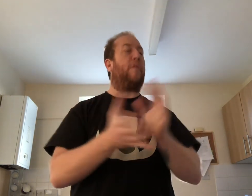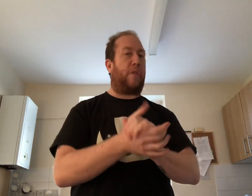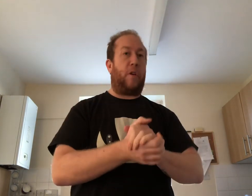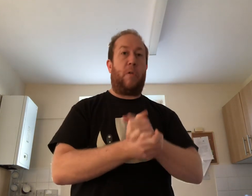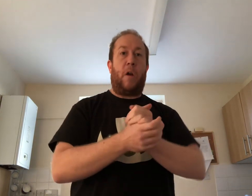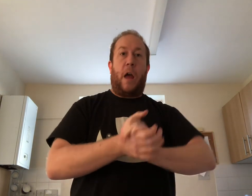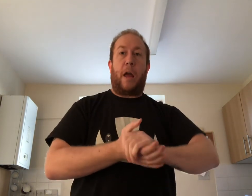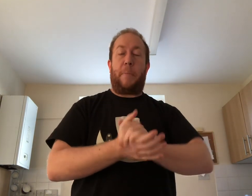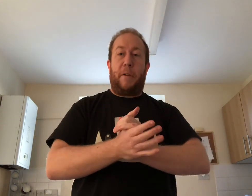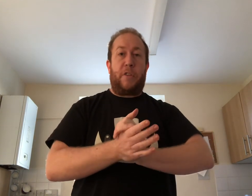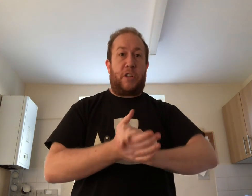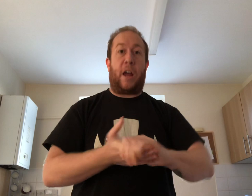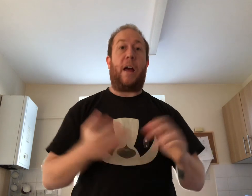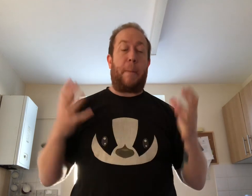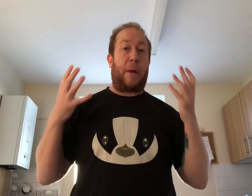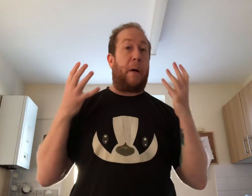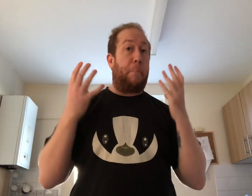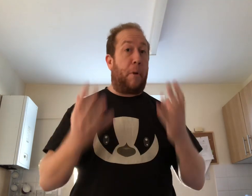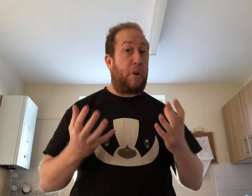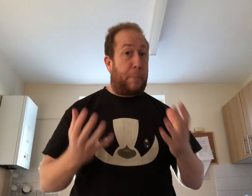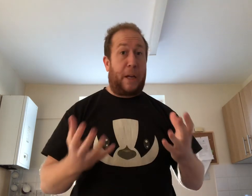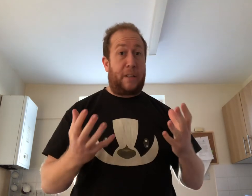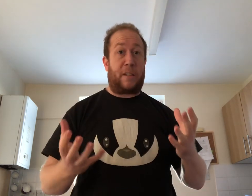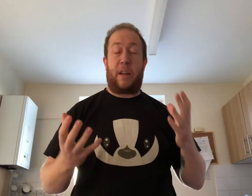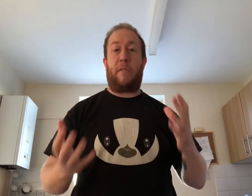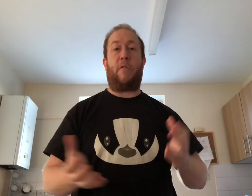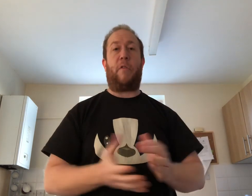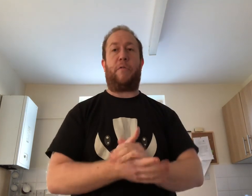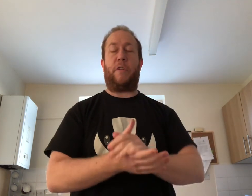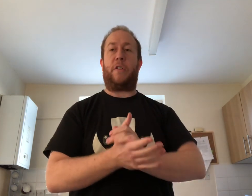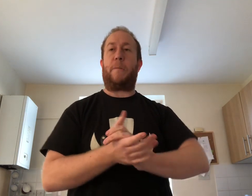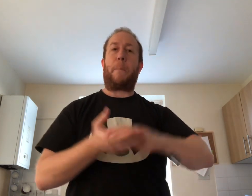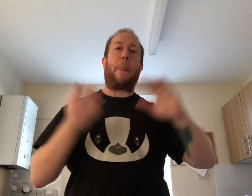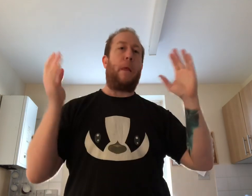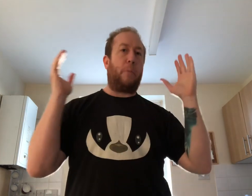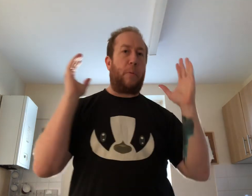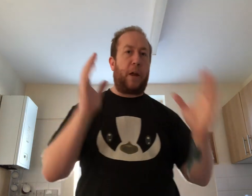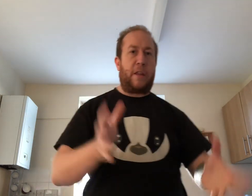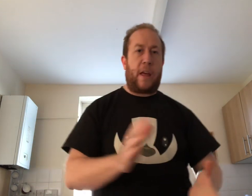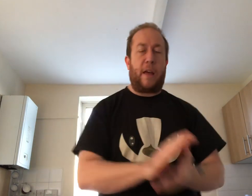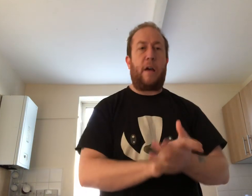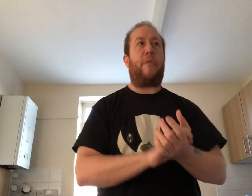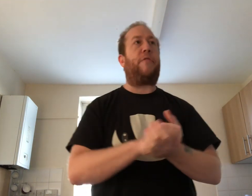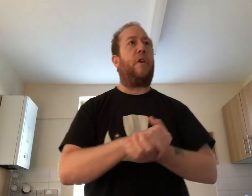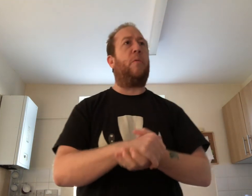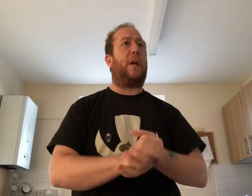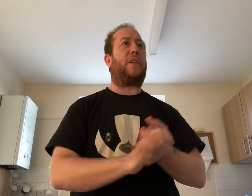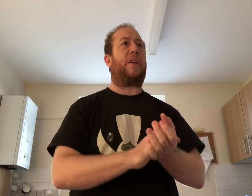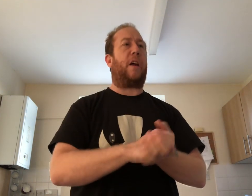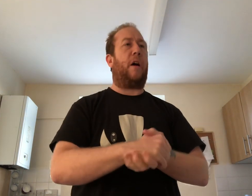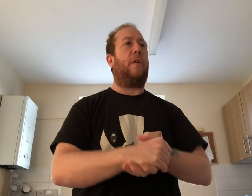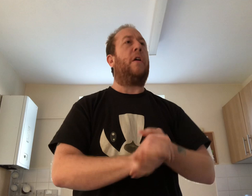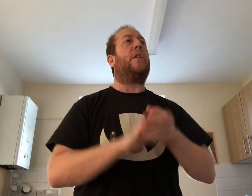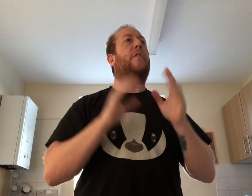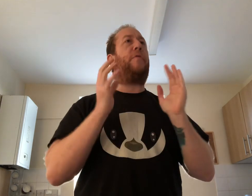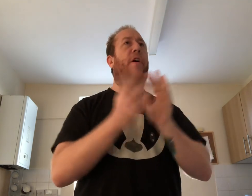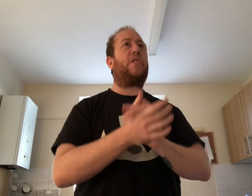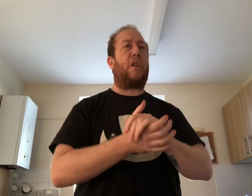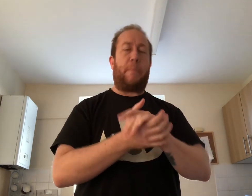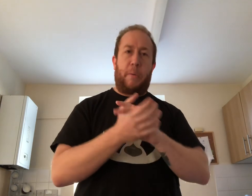review and a bit of a chat about Mod Pizza in Romford we went there a few weeks ago the first time I